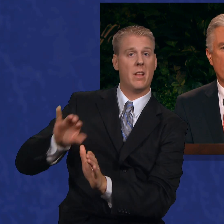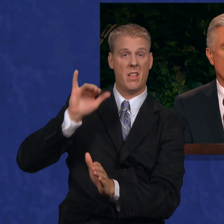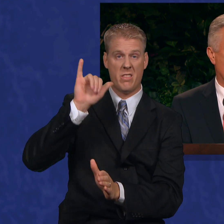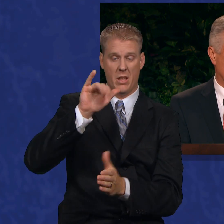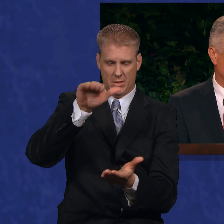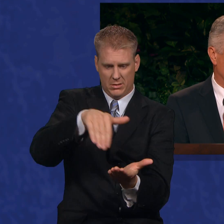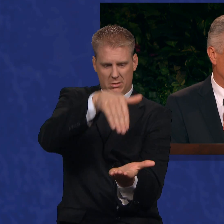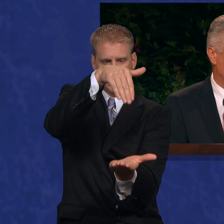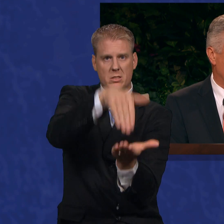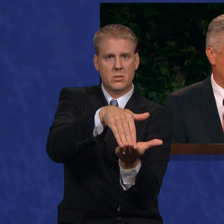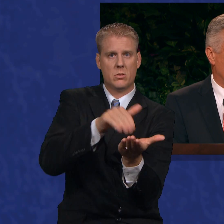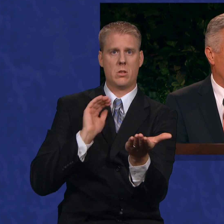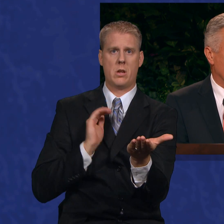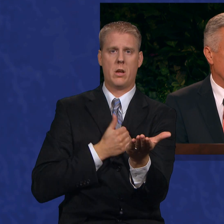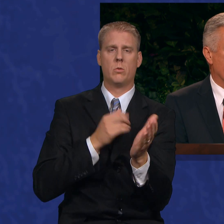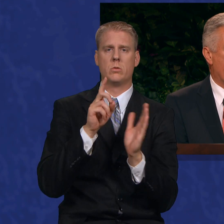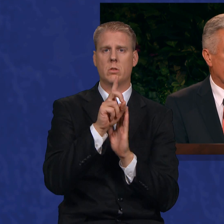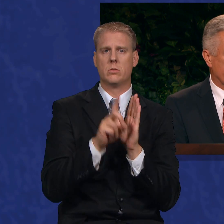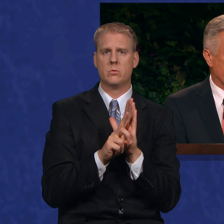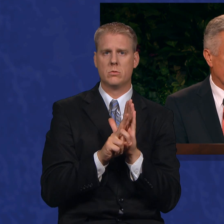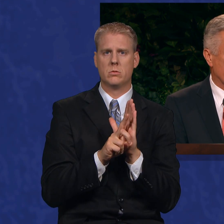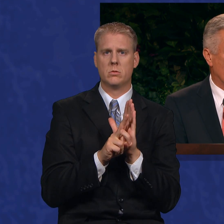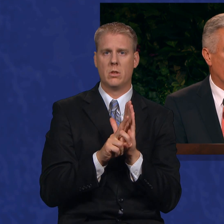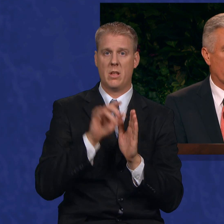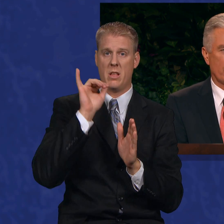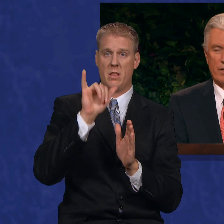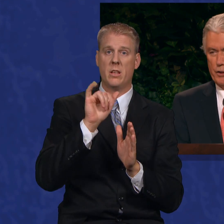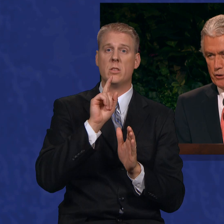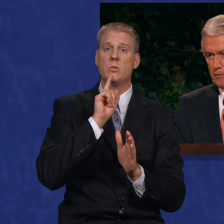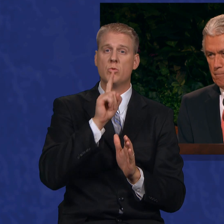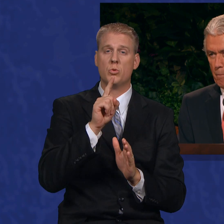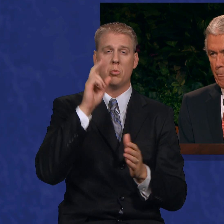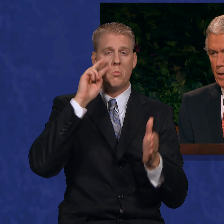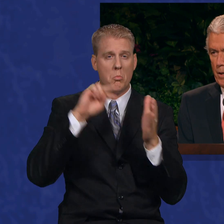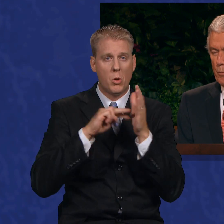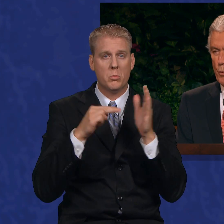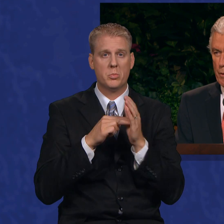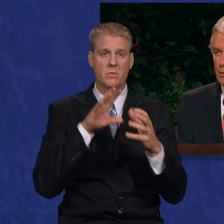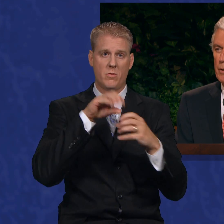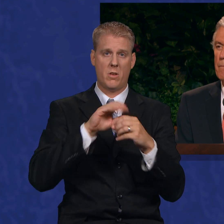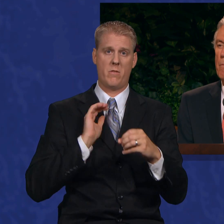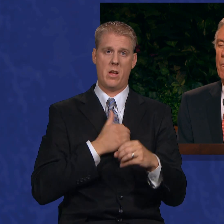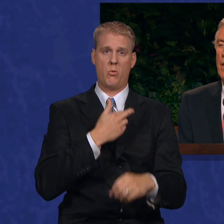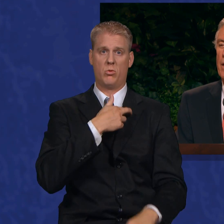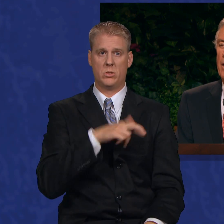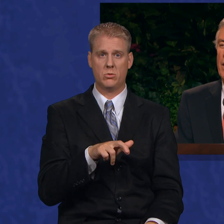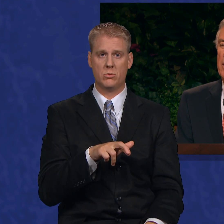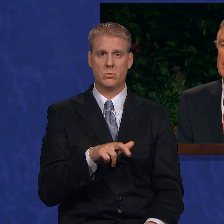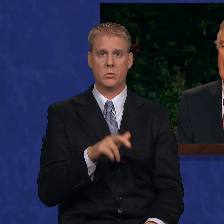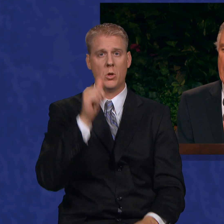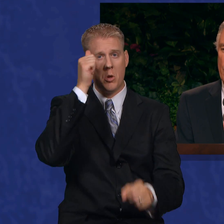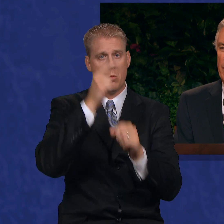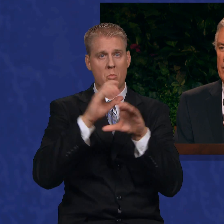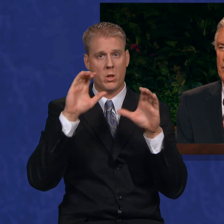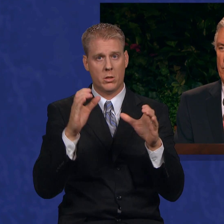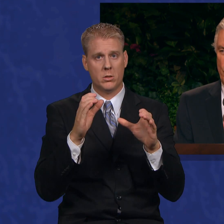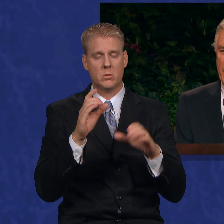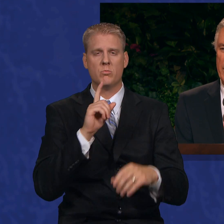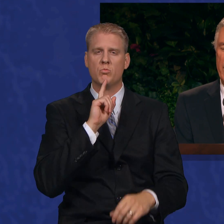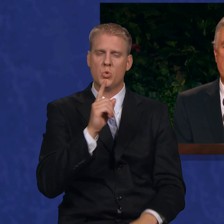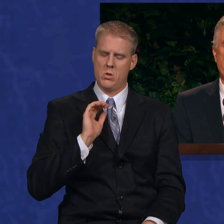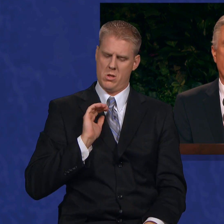to our doctrine. It is the essence of our religion. Brethren, it is our